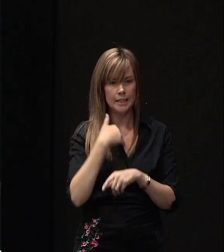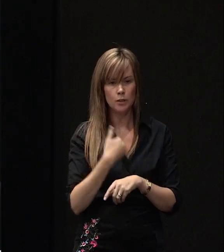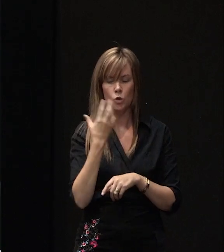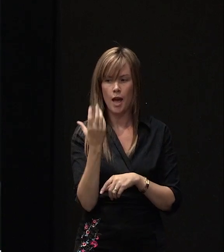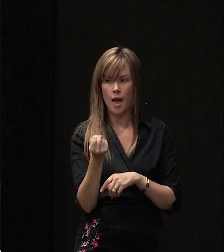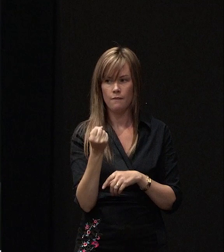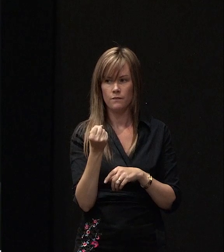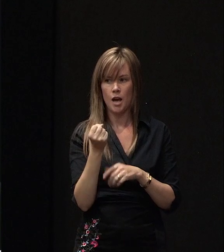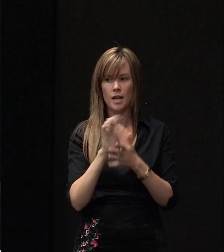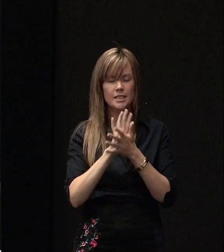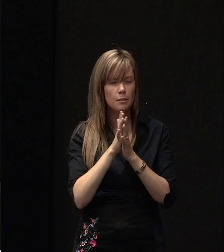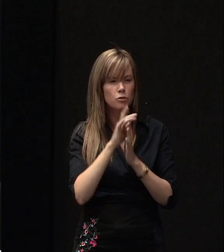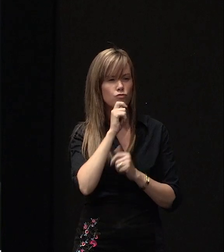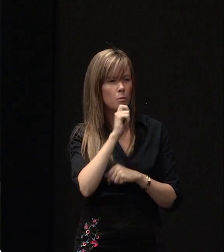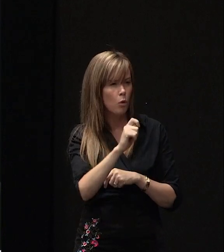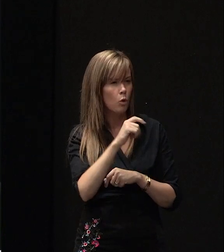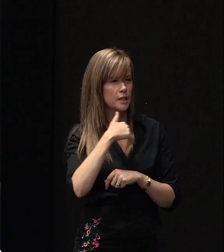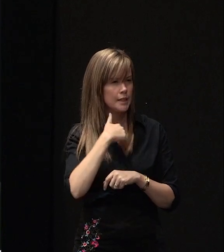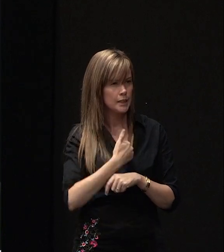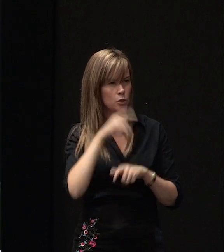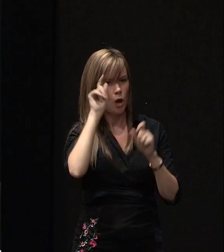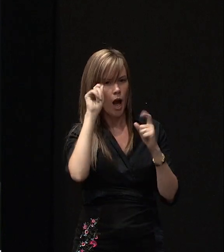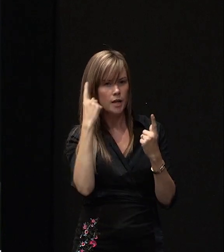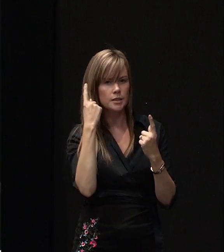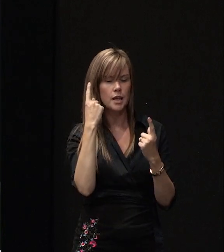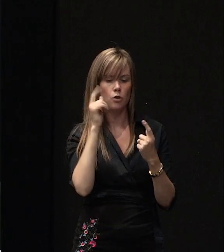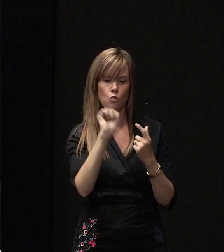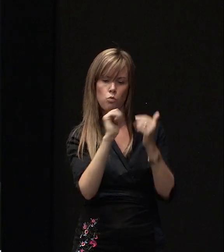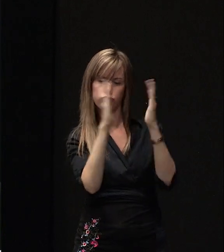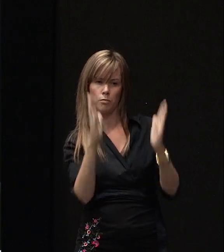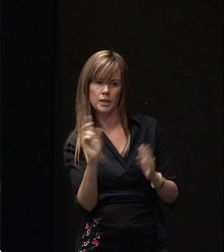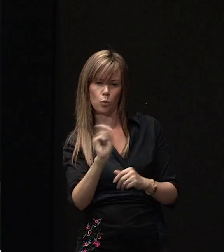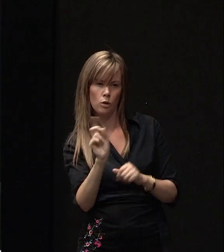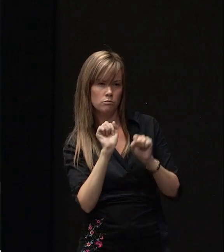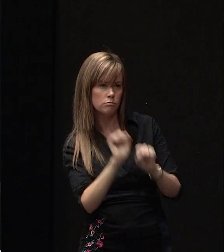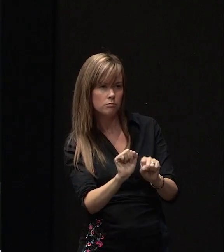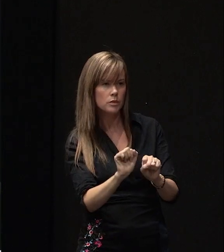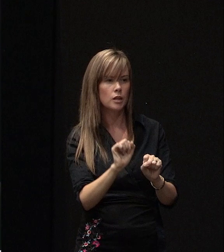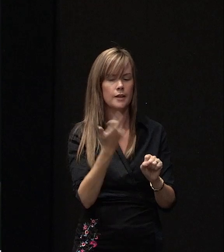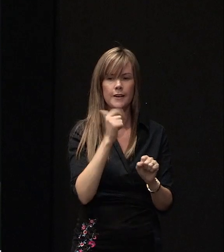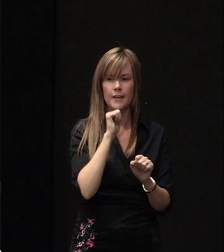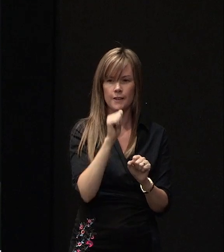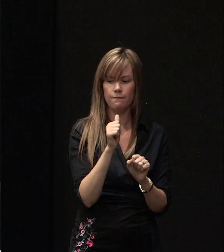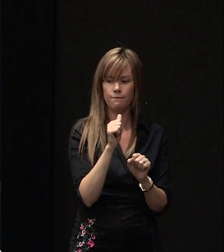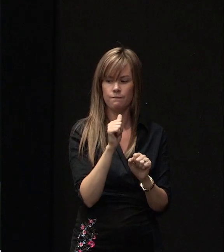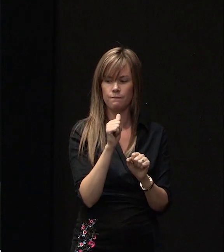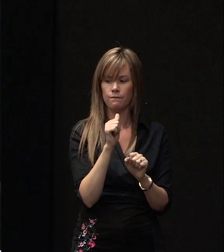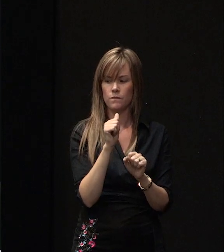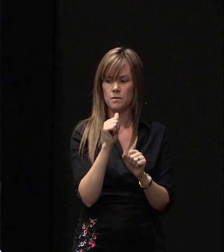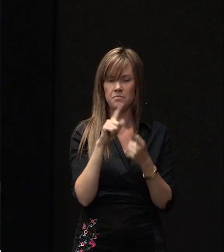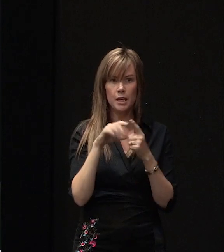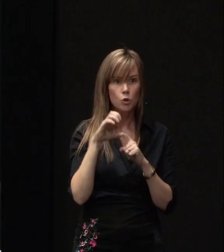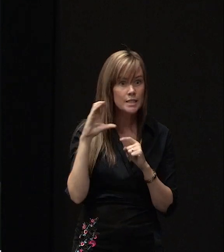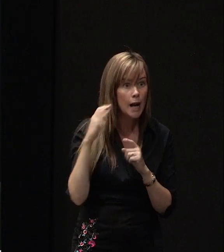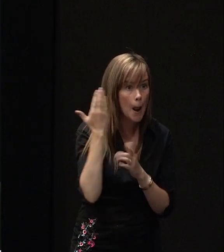damage reports, so we need to understand what stage is your property at, has it been, if it's had an EQC